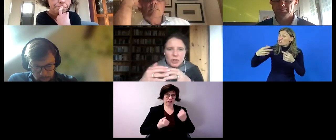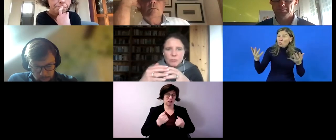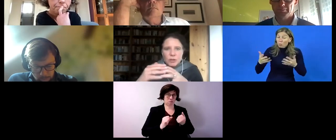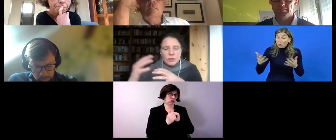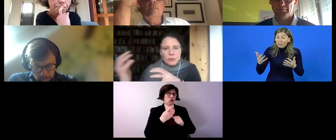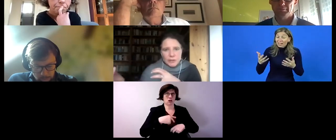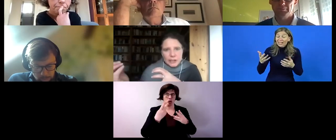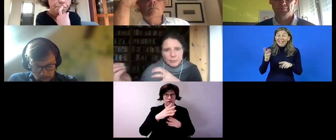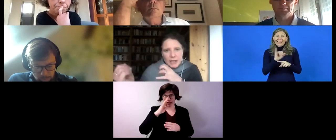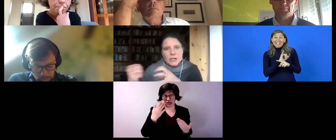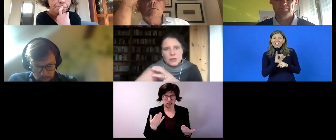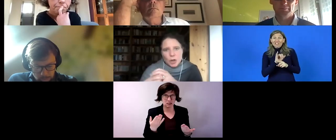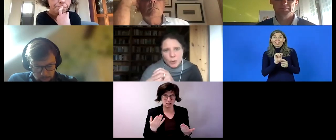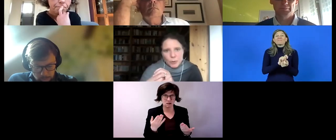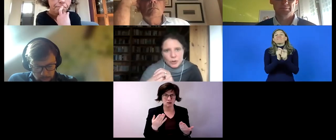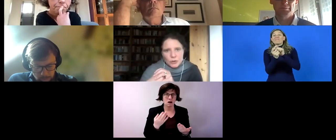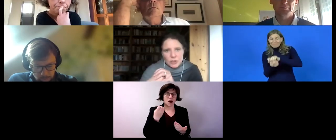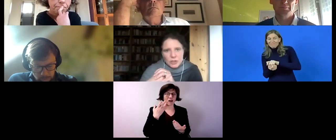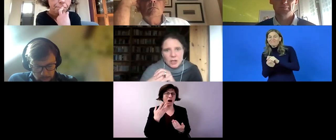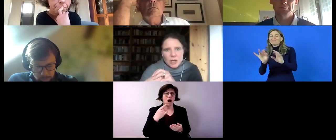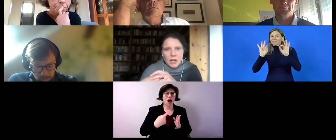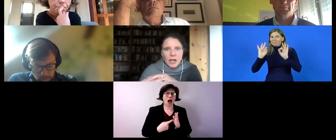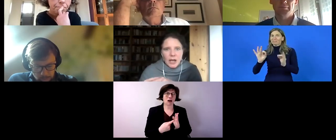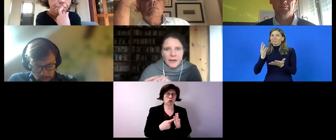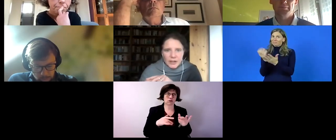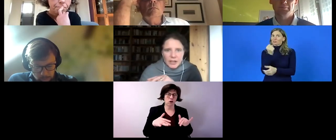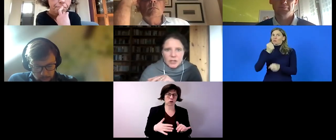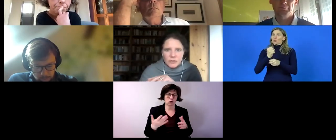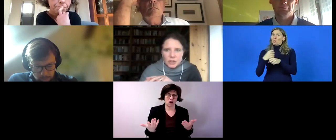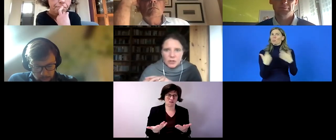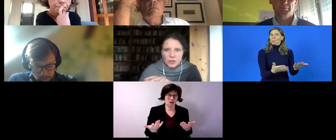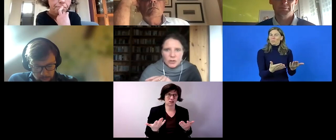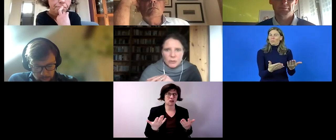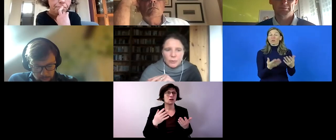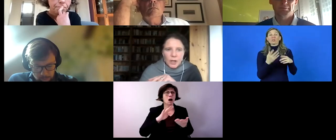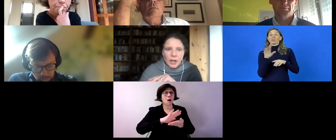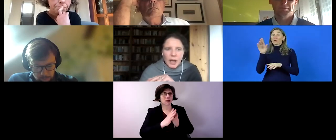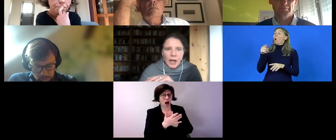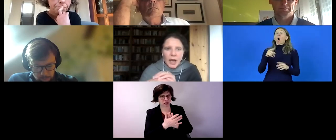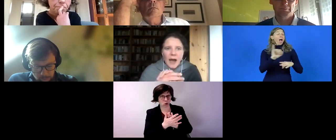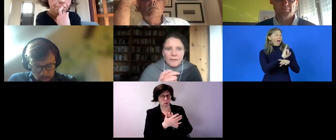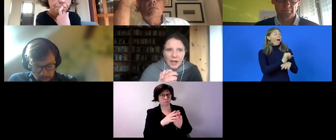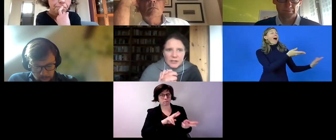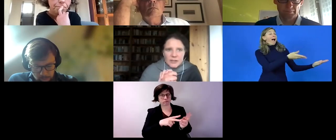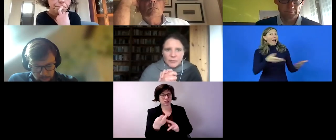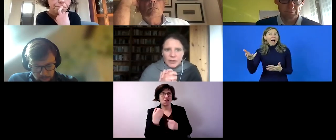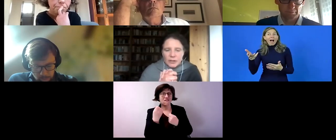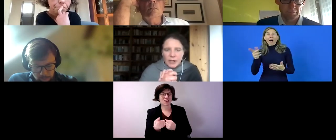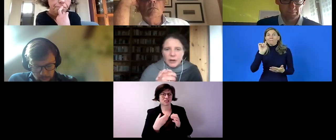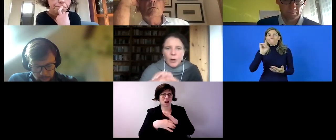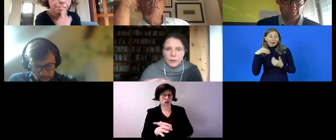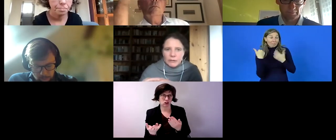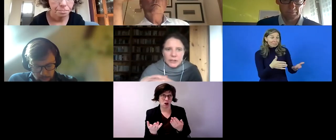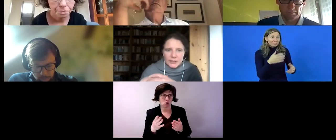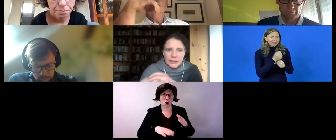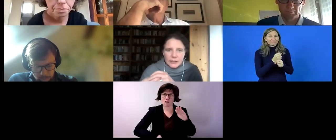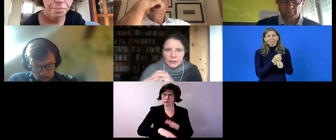internship into a real paid job opportunity at the end of the internship uh and that is something that